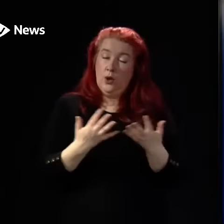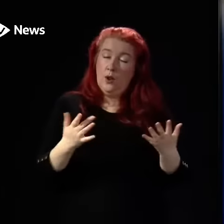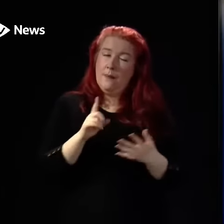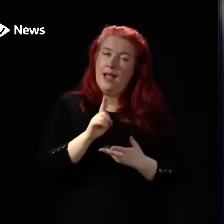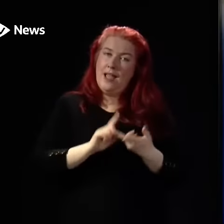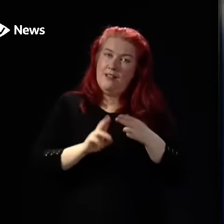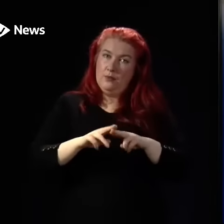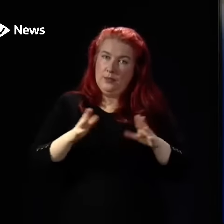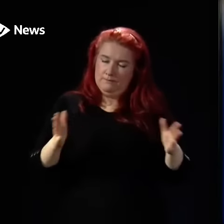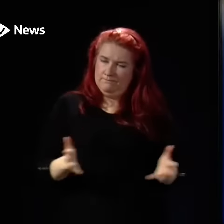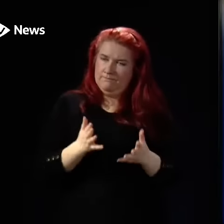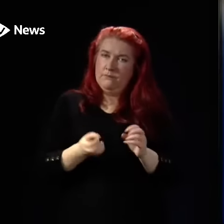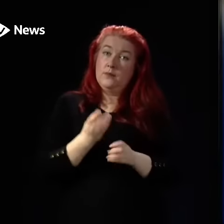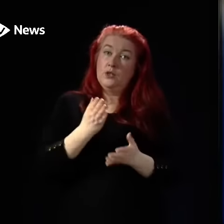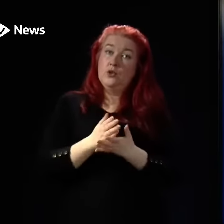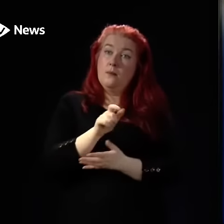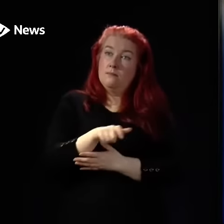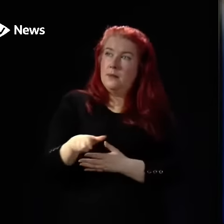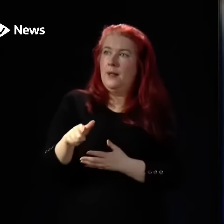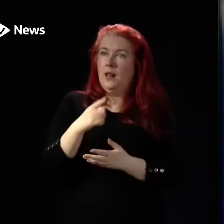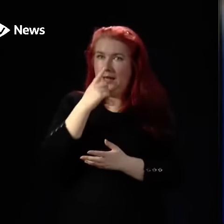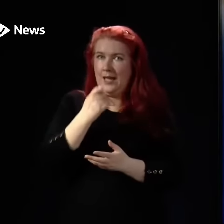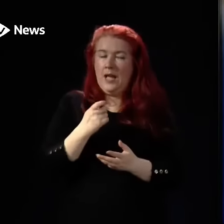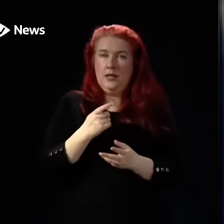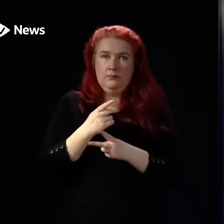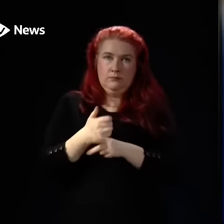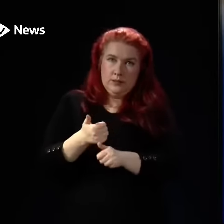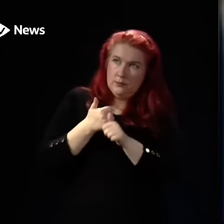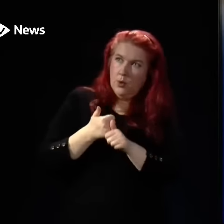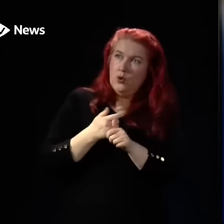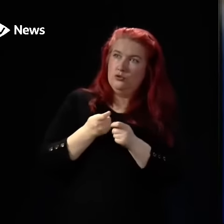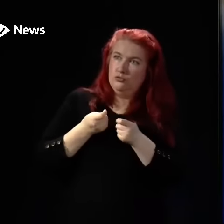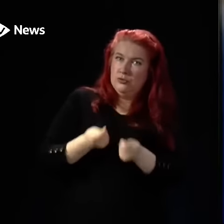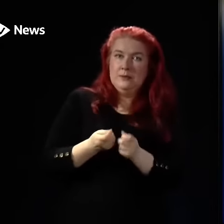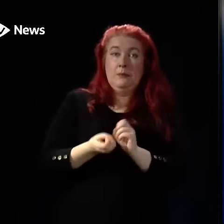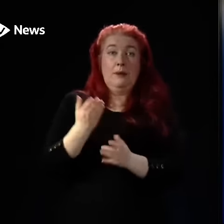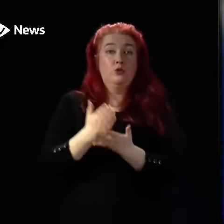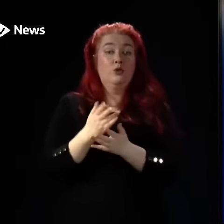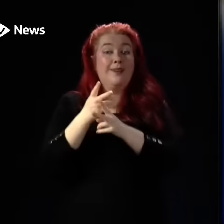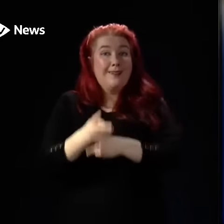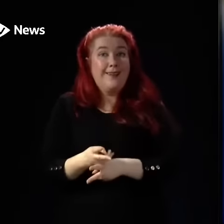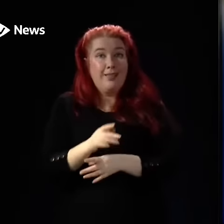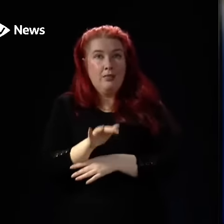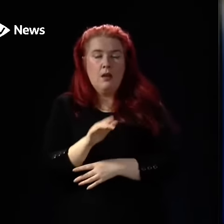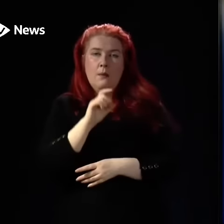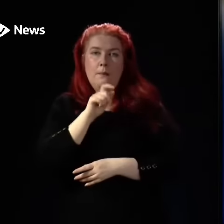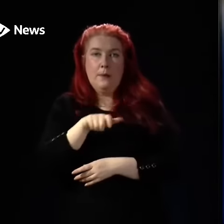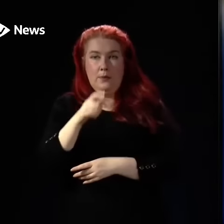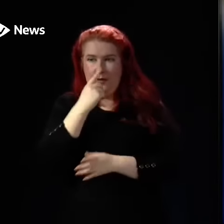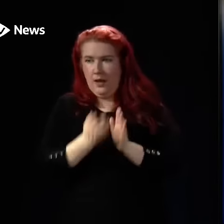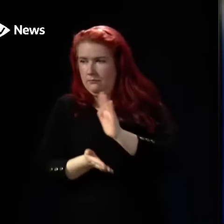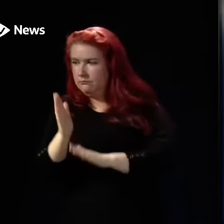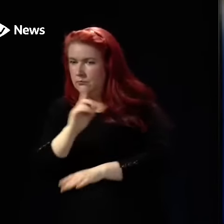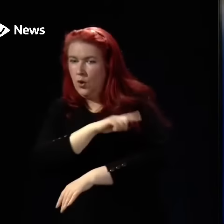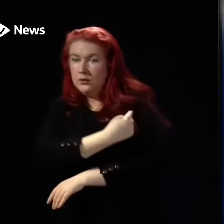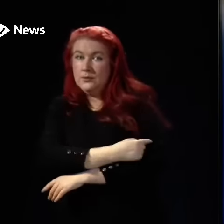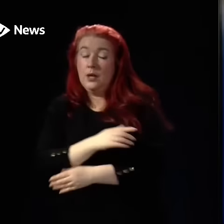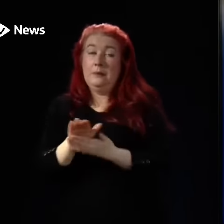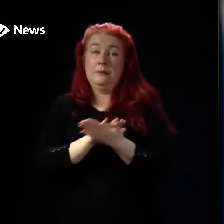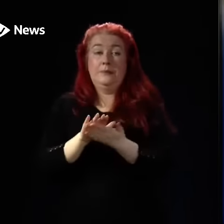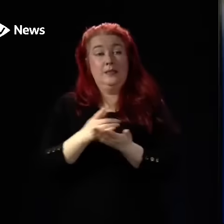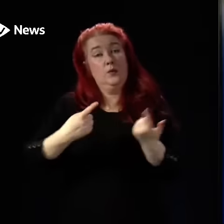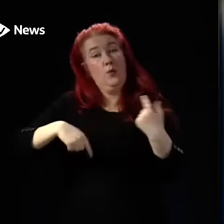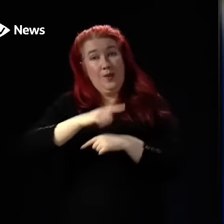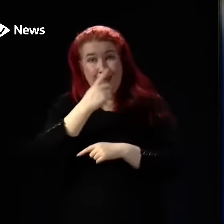people to get support and treatment out of hospital, by ensuring that care is in place for people able to leave hospital, we can make an impact